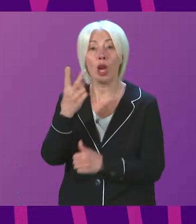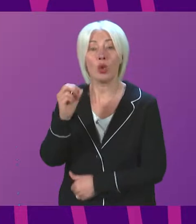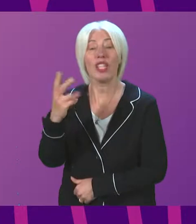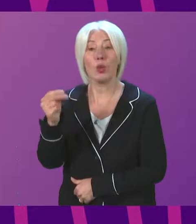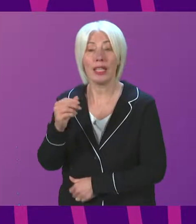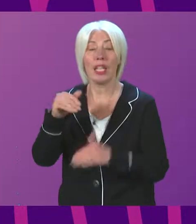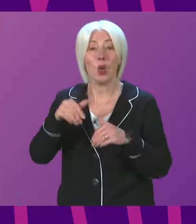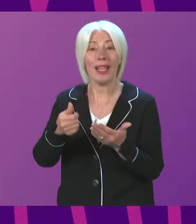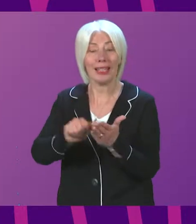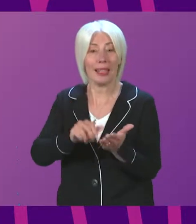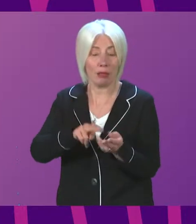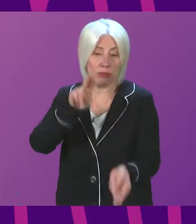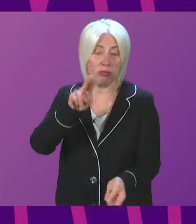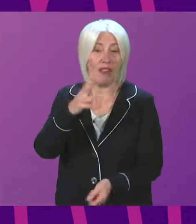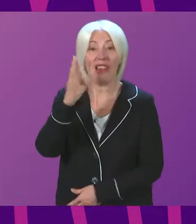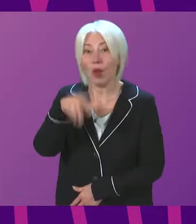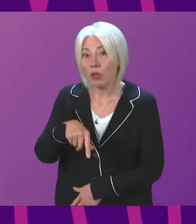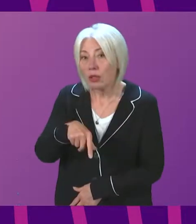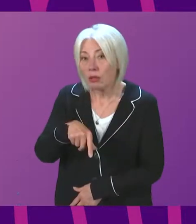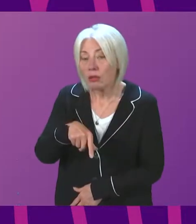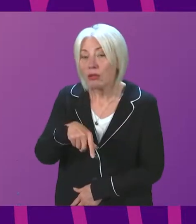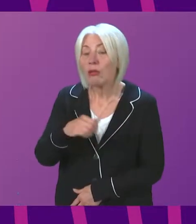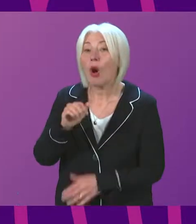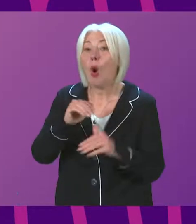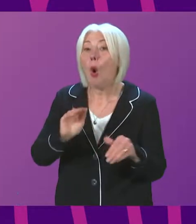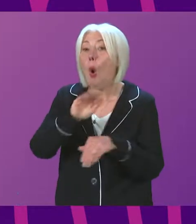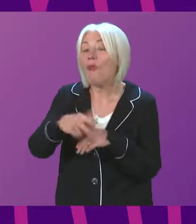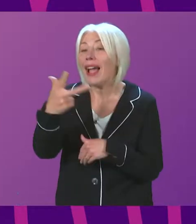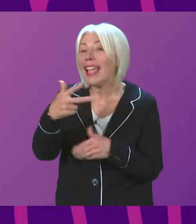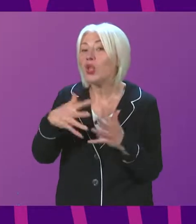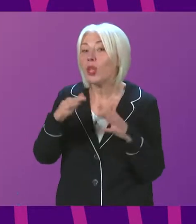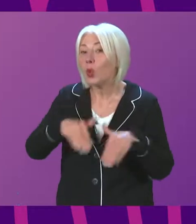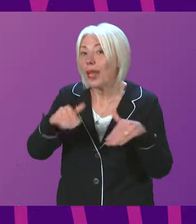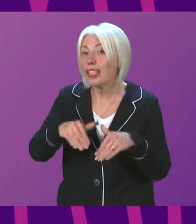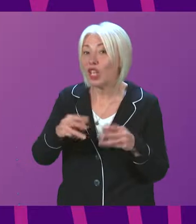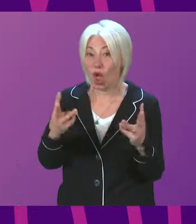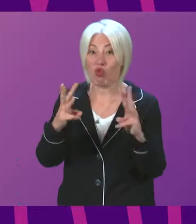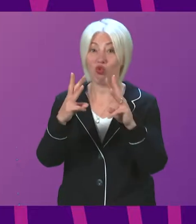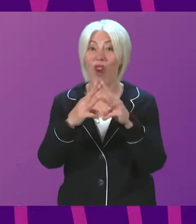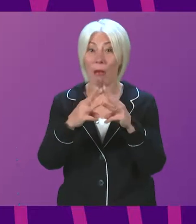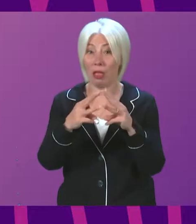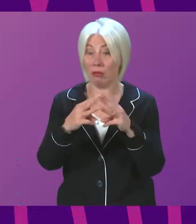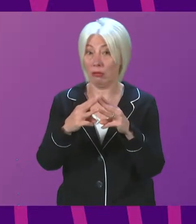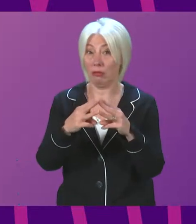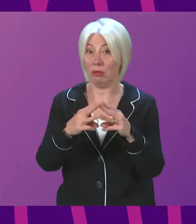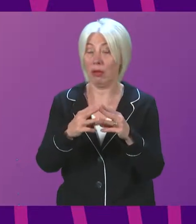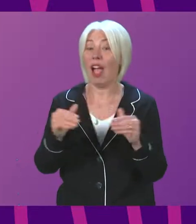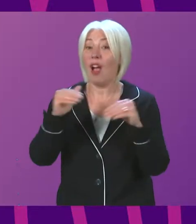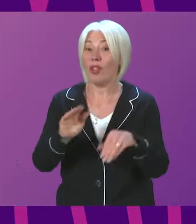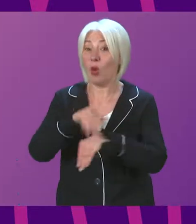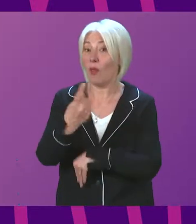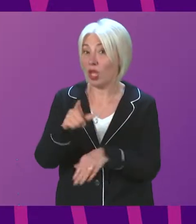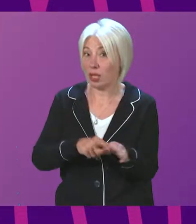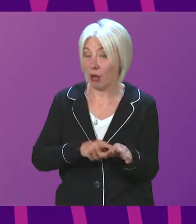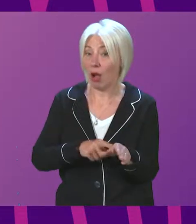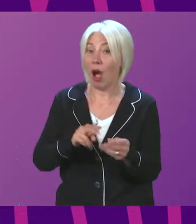lists increased by over 5,000. The numbers waiting over 18 weeks more than trebled. And those waiting over a year increased from just